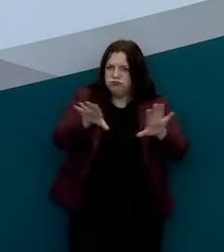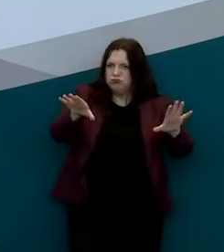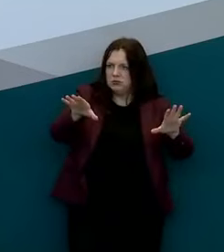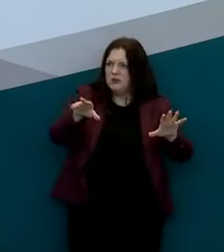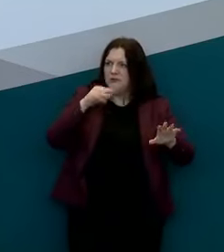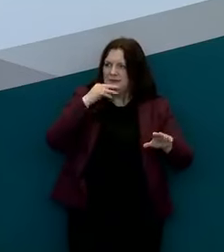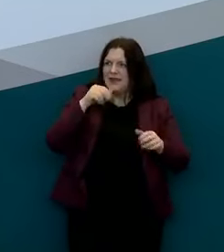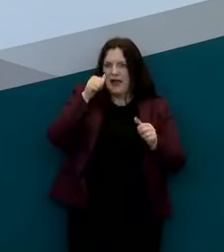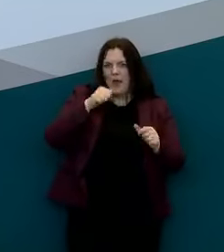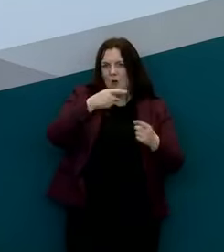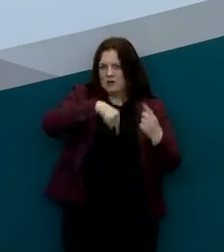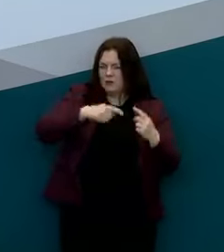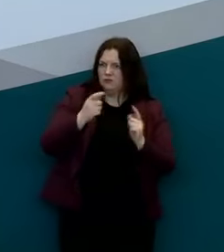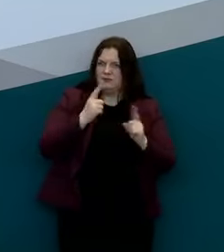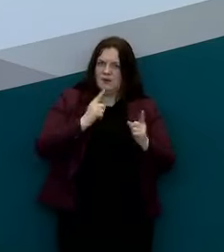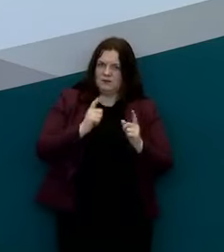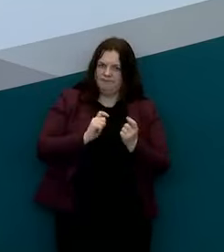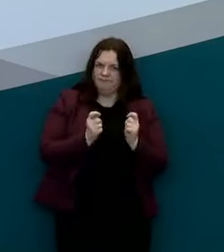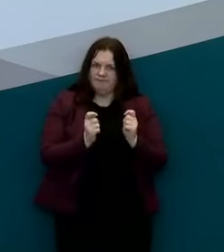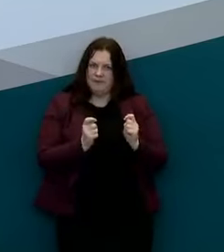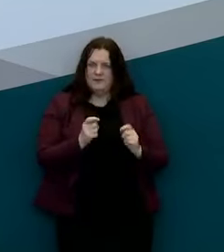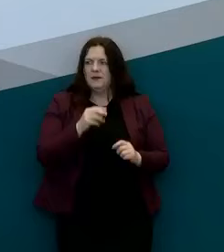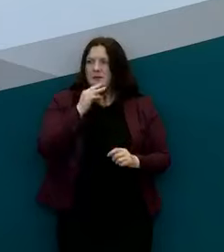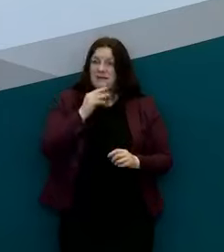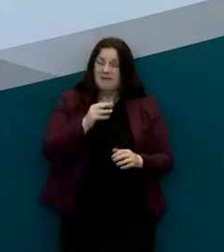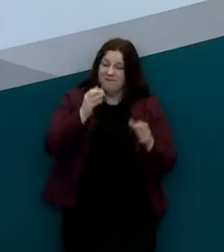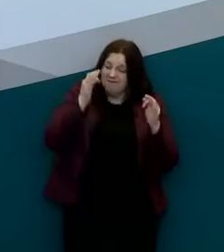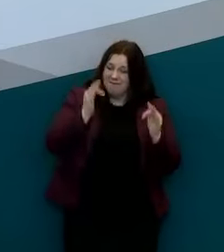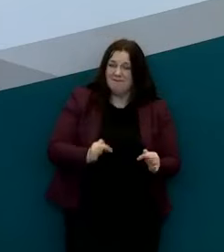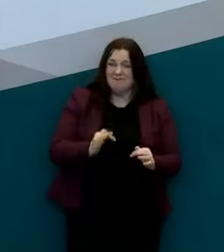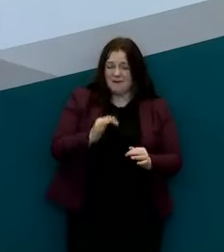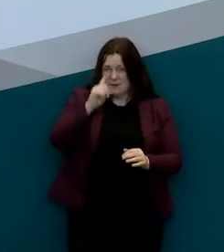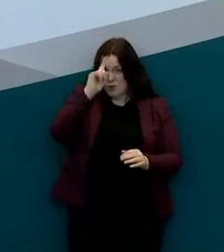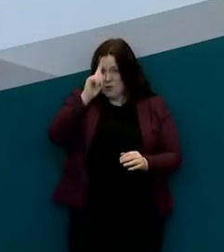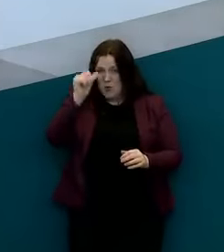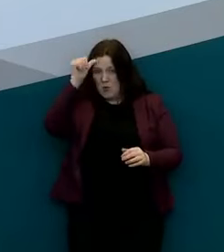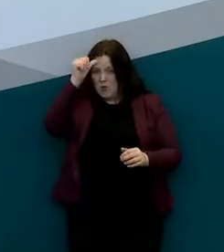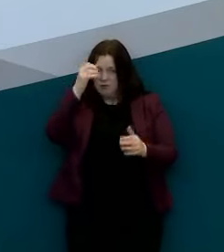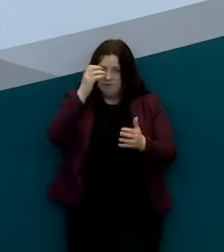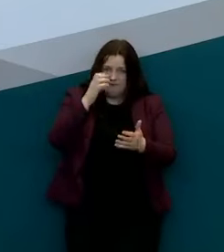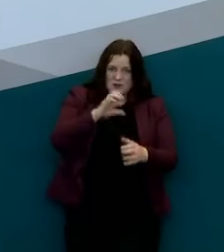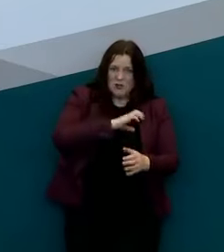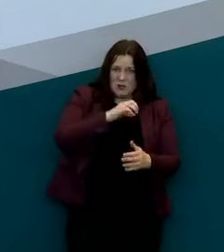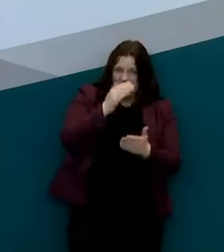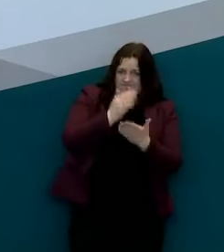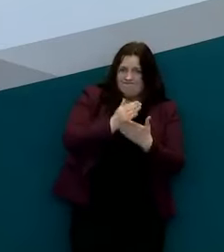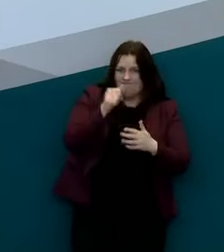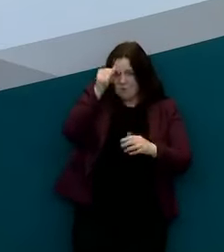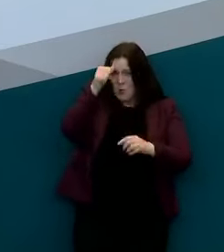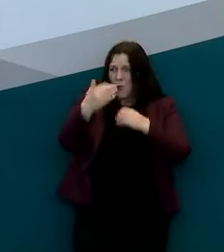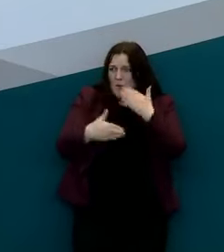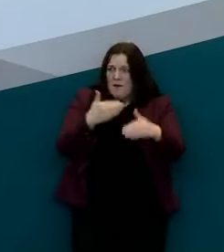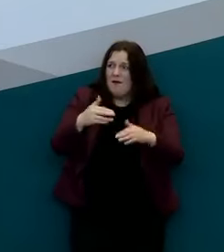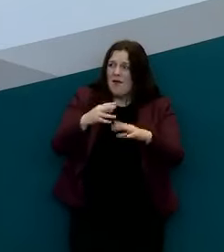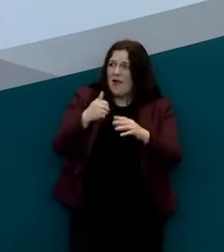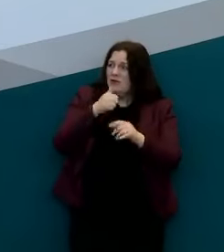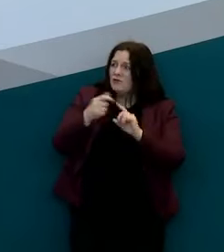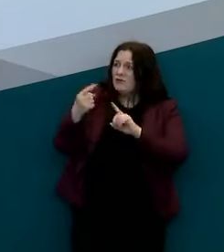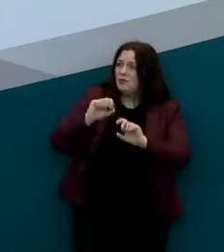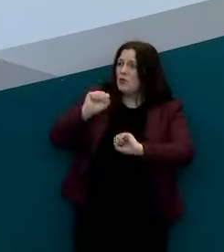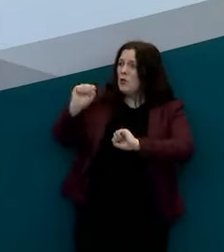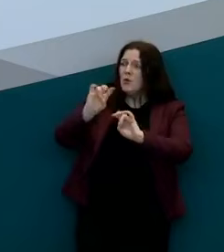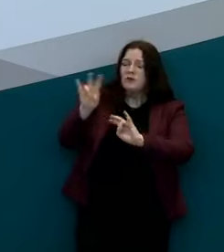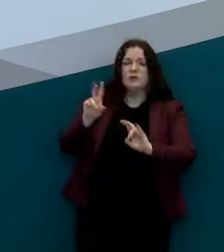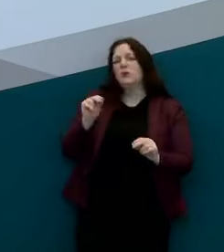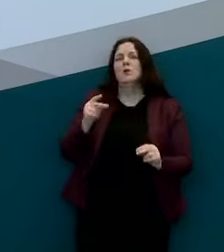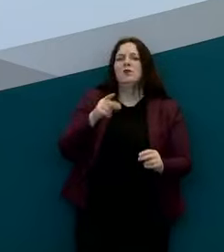and to adapt i don't think we'd be saying look we have a absolute certainty uh as to the answers to some of those questions that you have all the kinds of things that